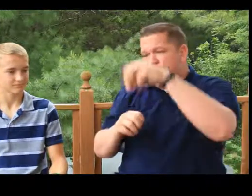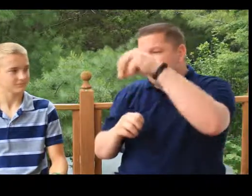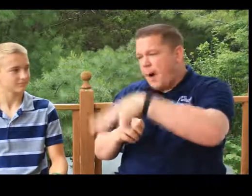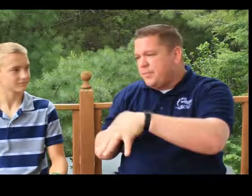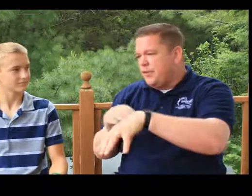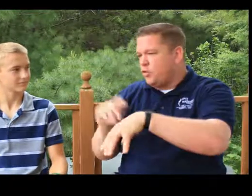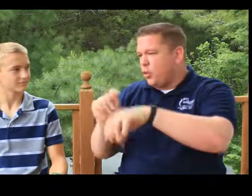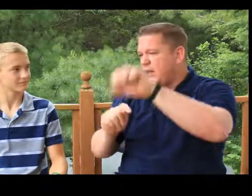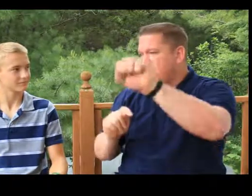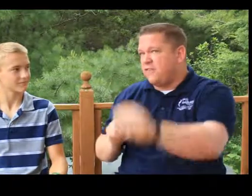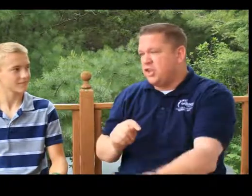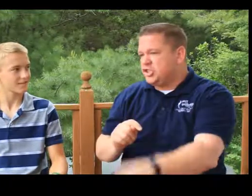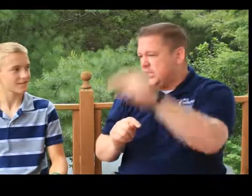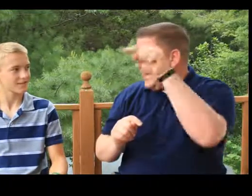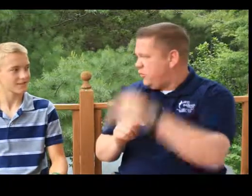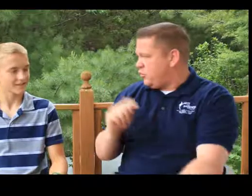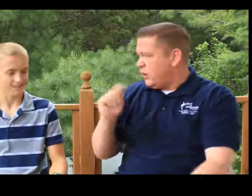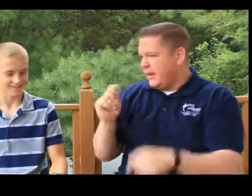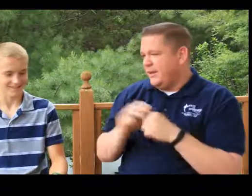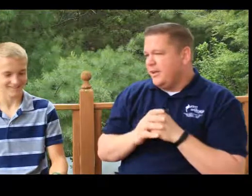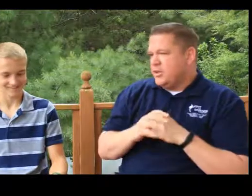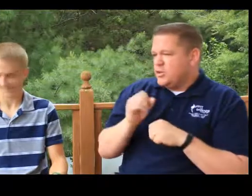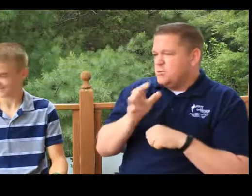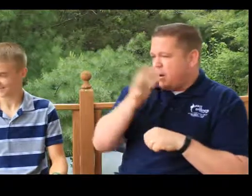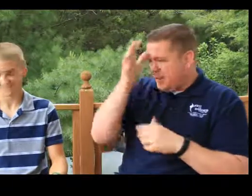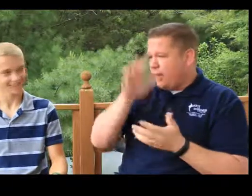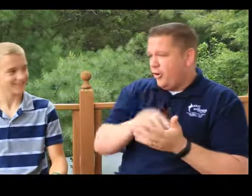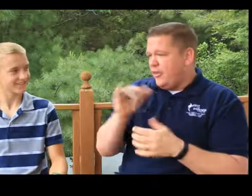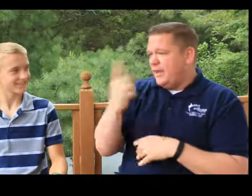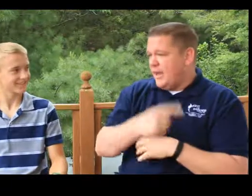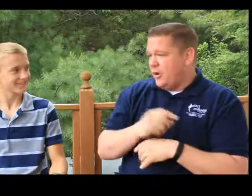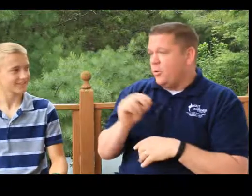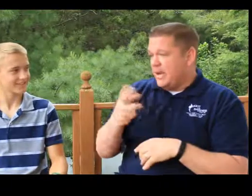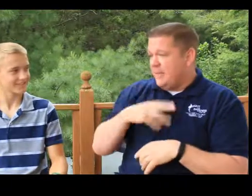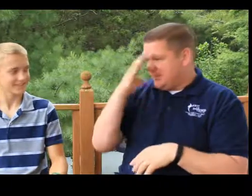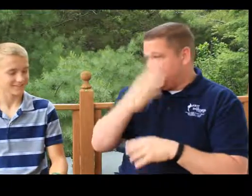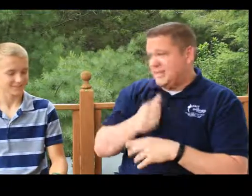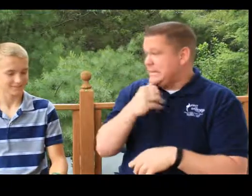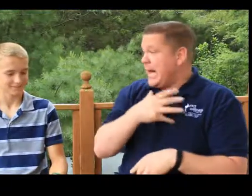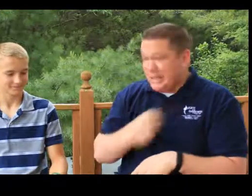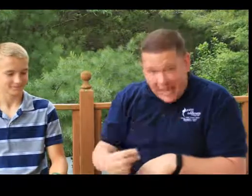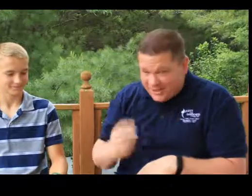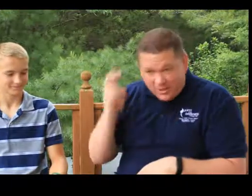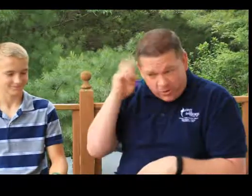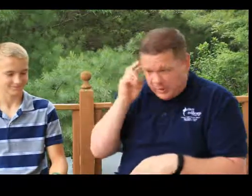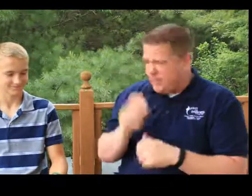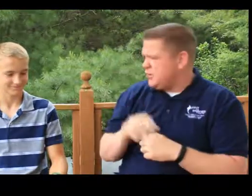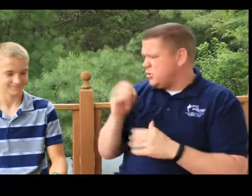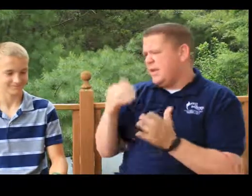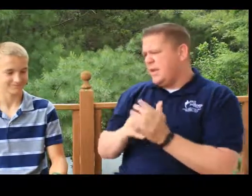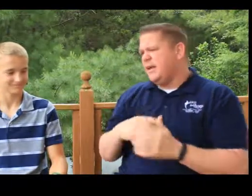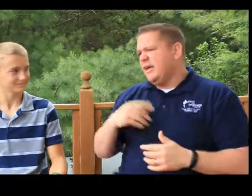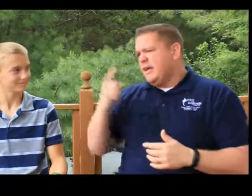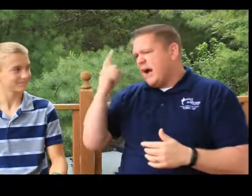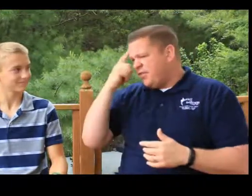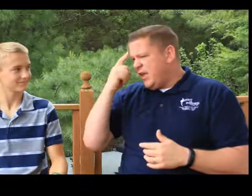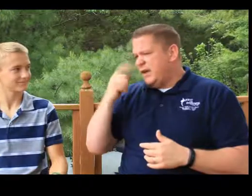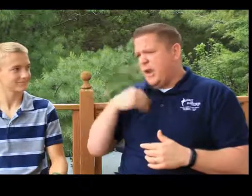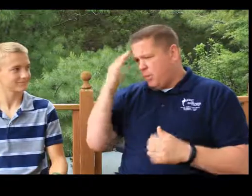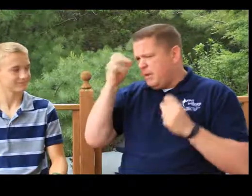dropped it in the toilet and flushed it down the toilet. So his mom and dad learned that day, okay, my son does not like the cochlear implant. So again, I think I know many